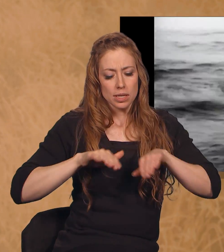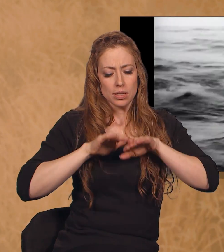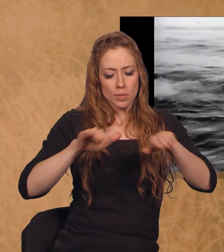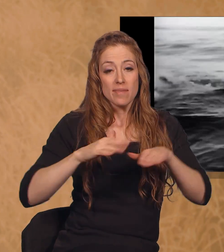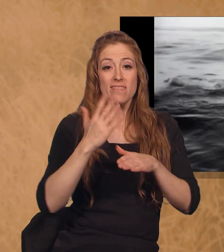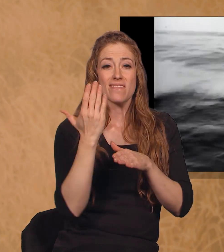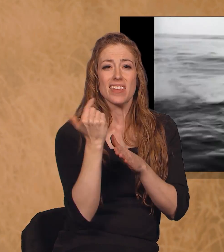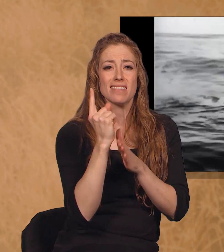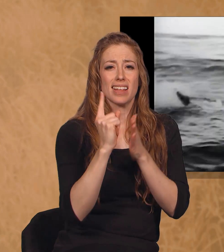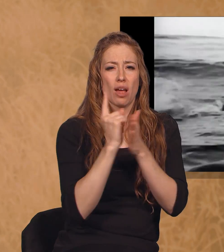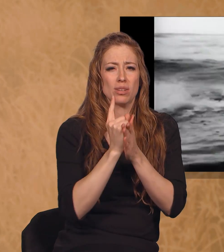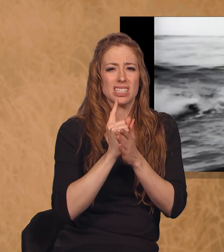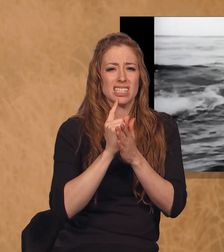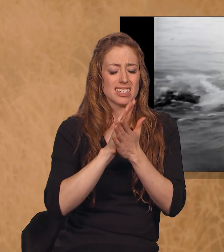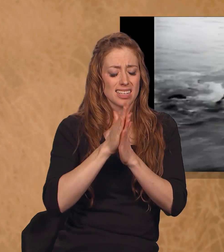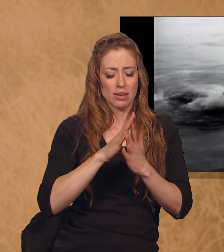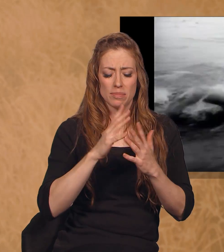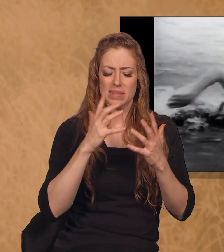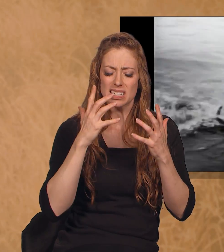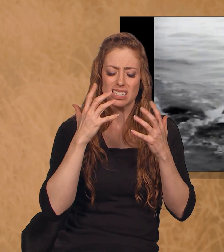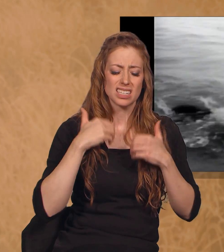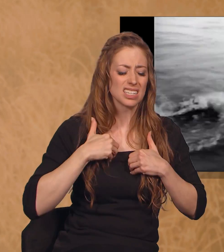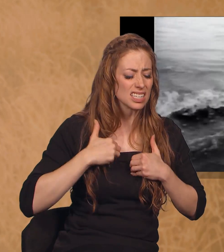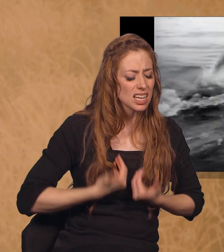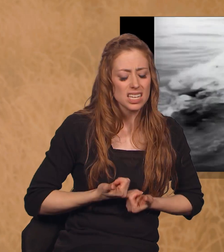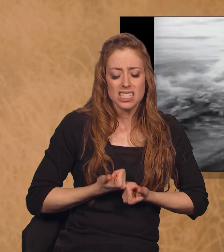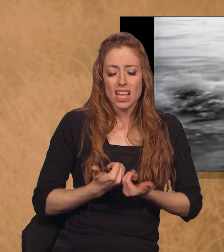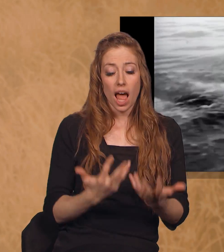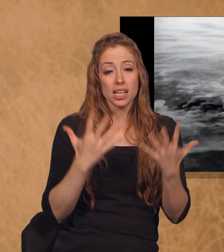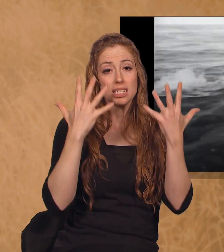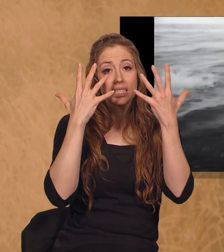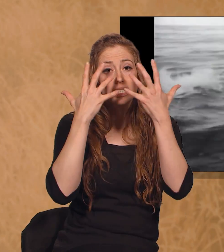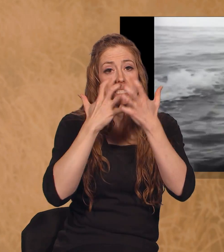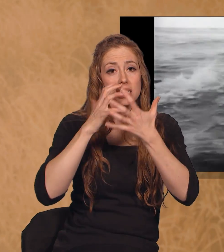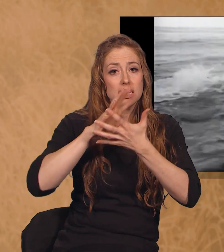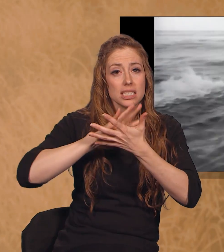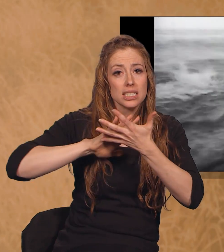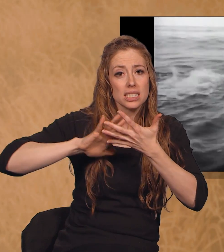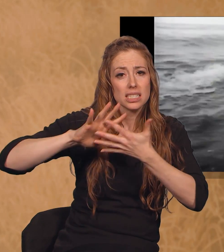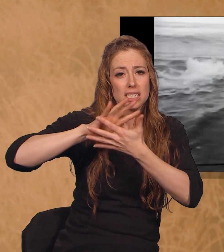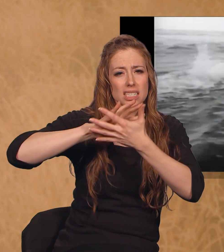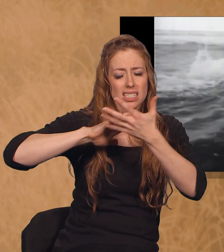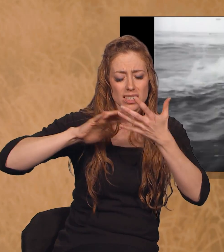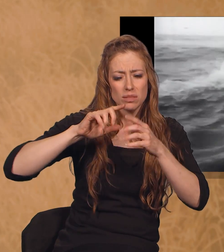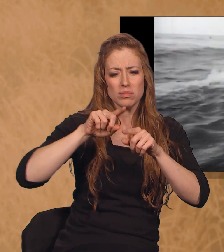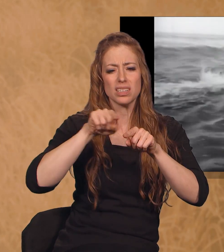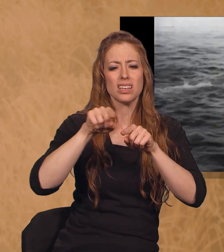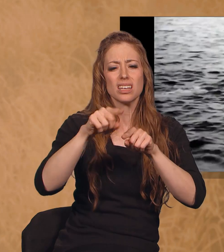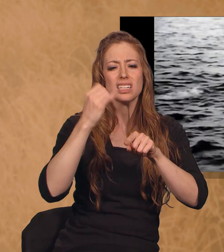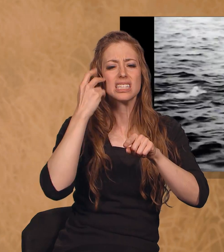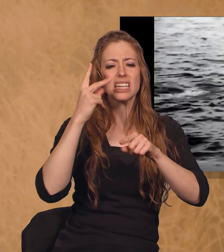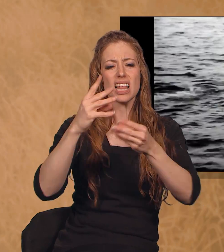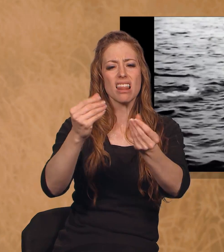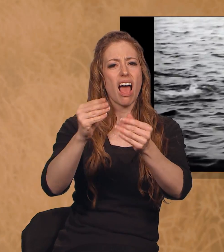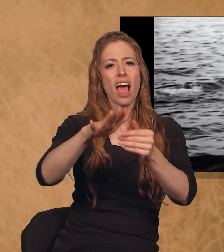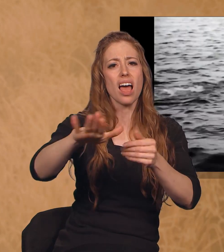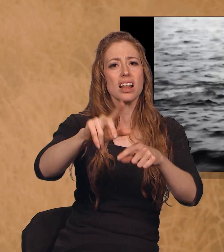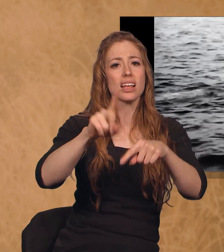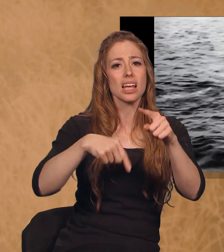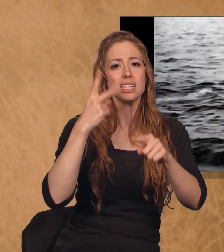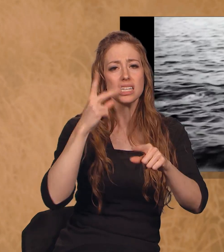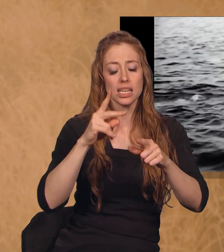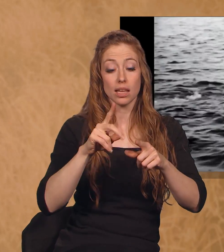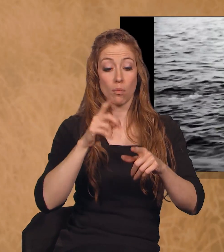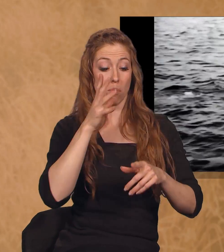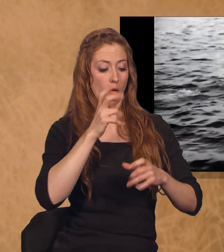hours. A thick fog set in that obscured the view of the coastline. Her mother was riding alongside her in a